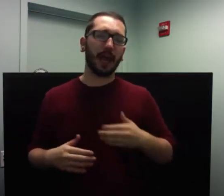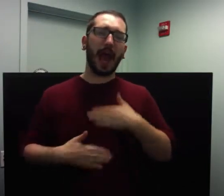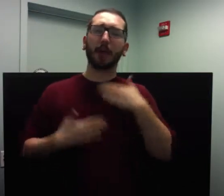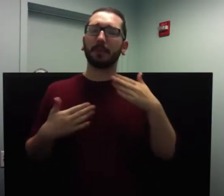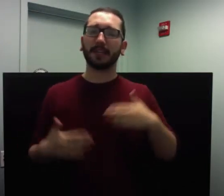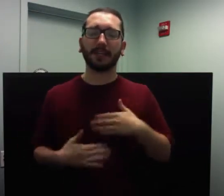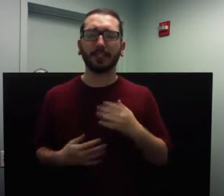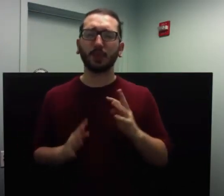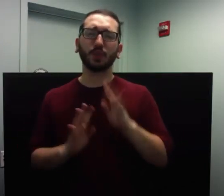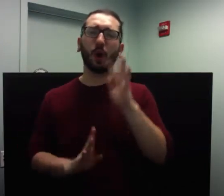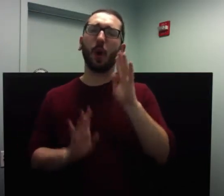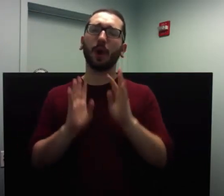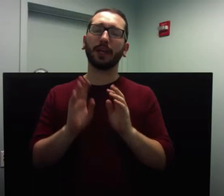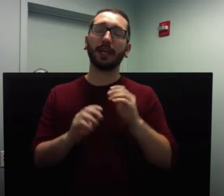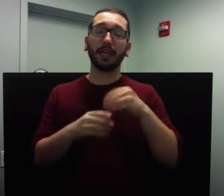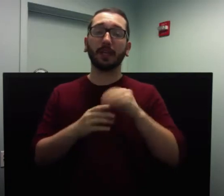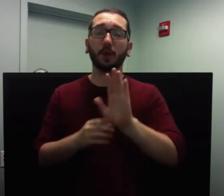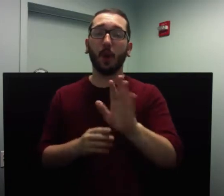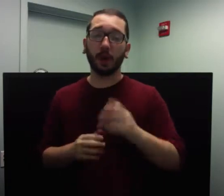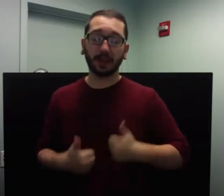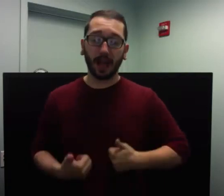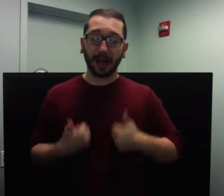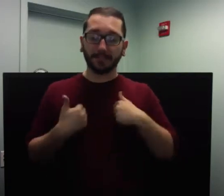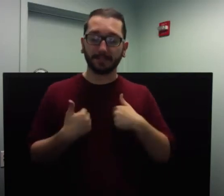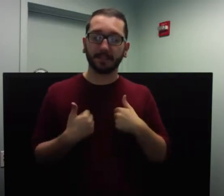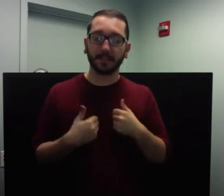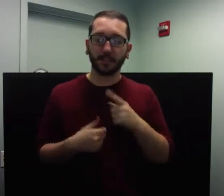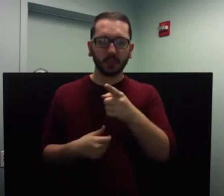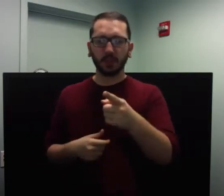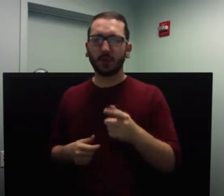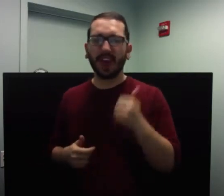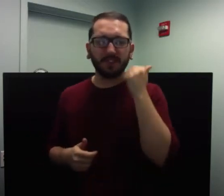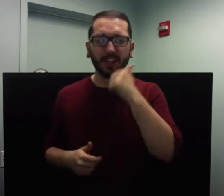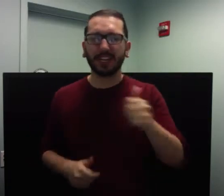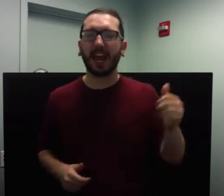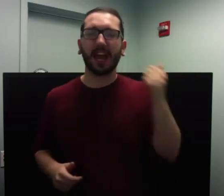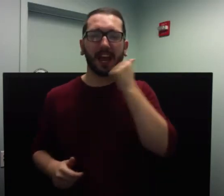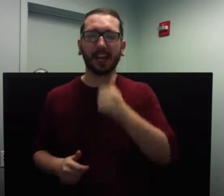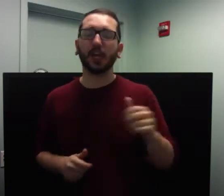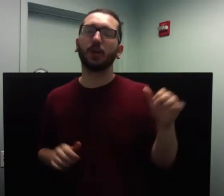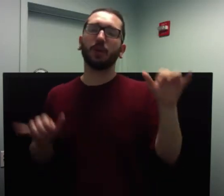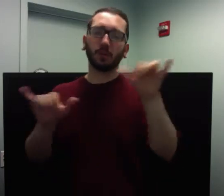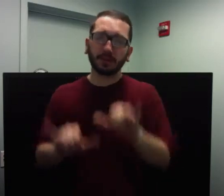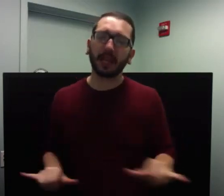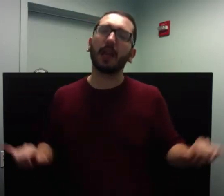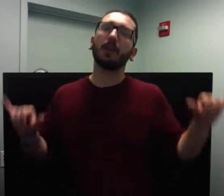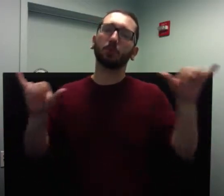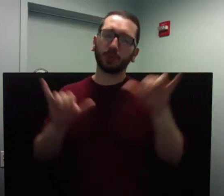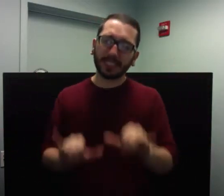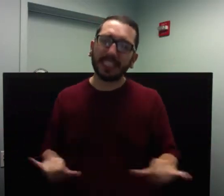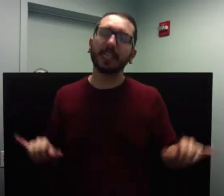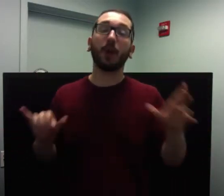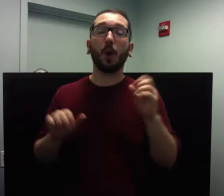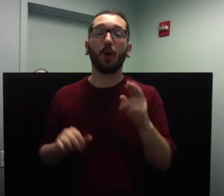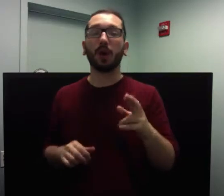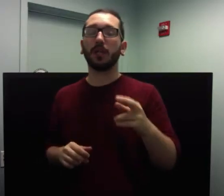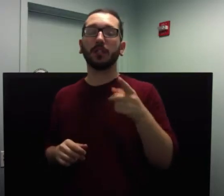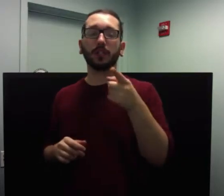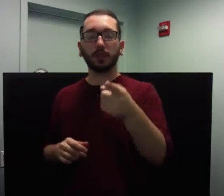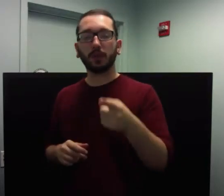choices? Do you simply go through your routine in an unconscious manner? Or do you always keep in the forefront